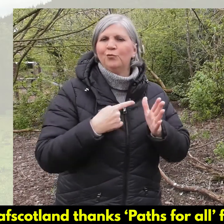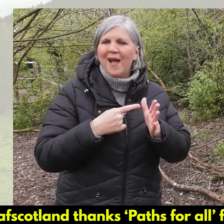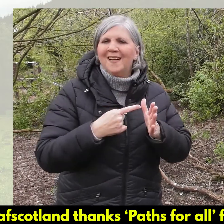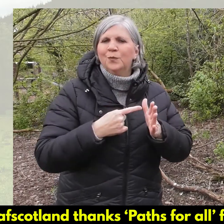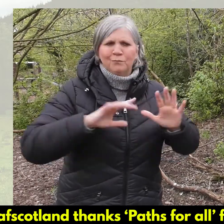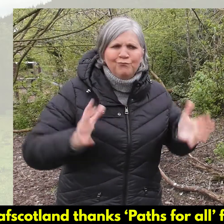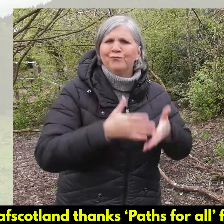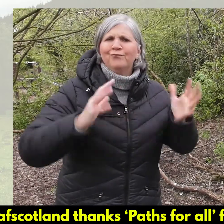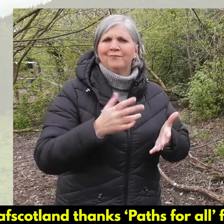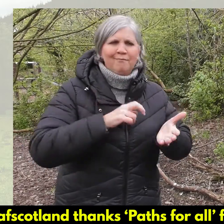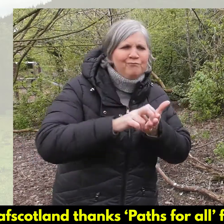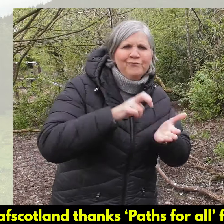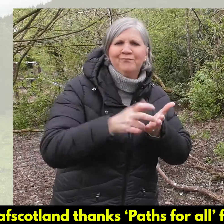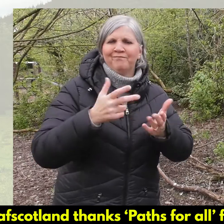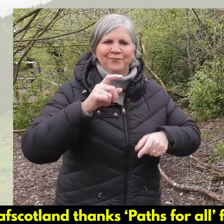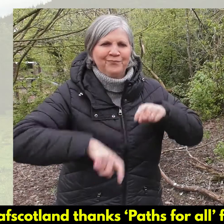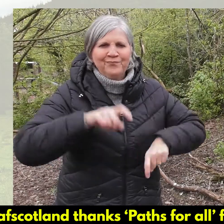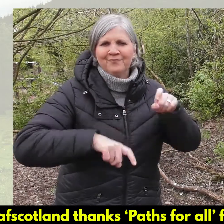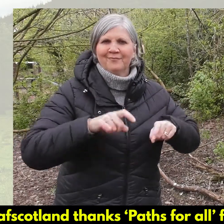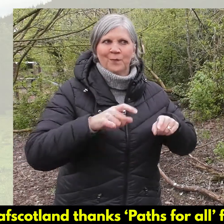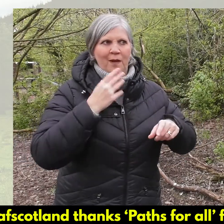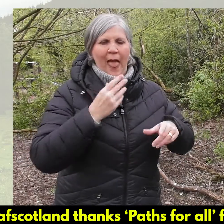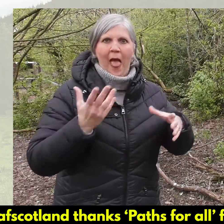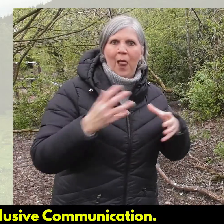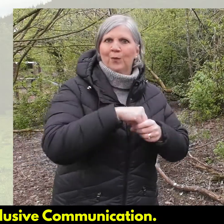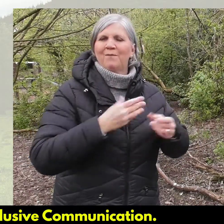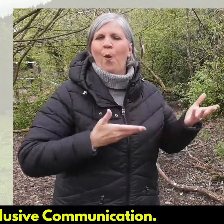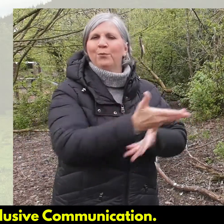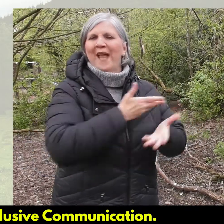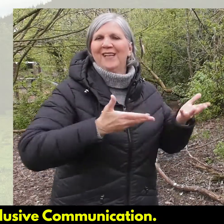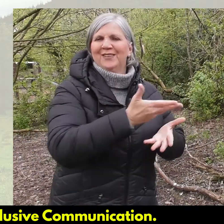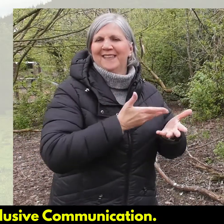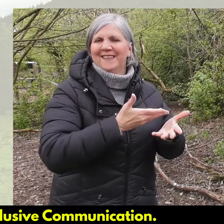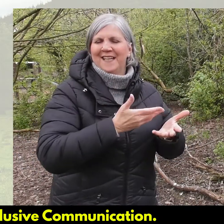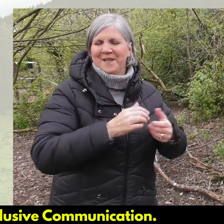promote walking and cycling using inclusive communication.